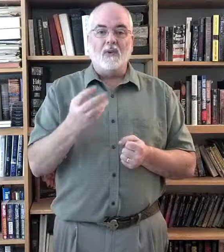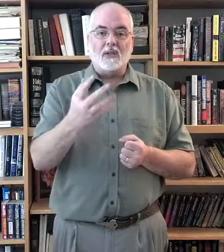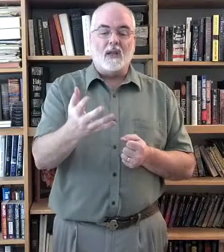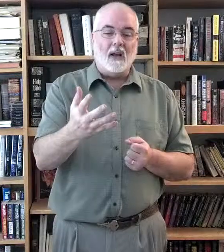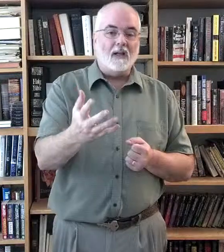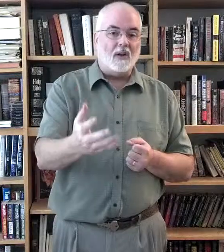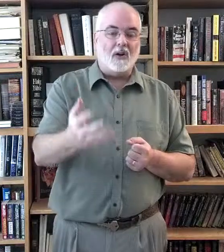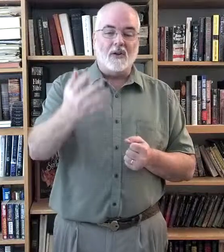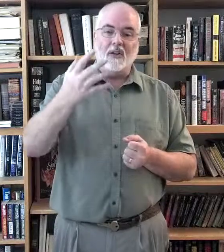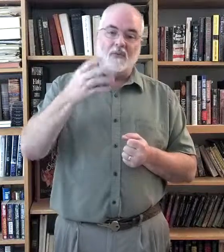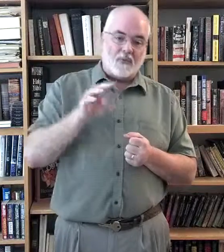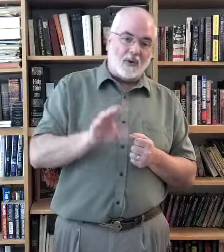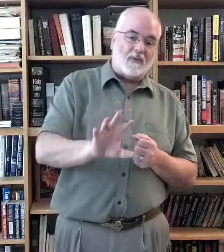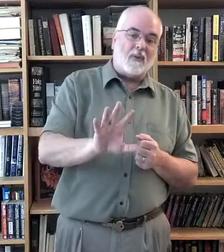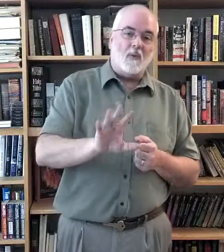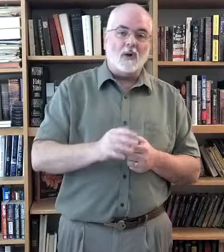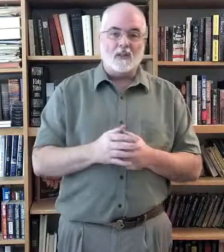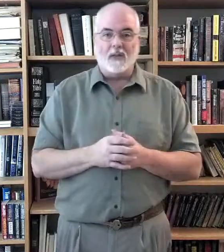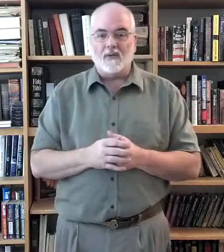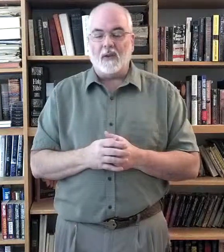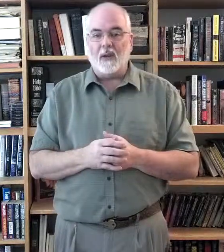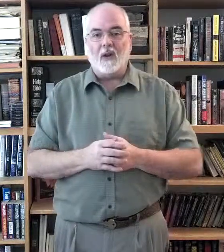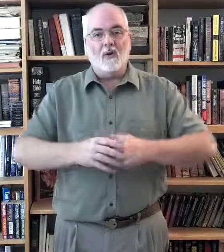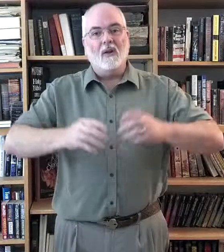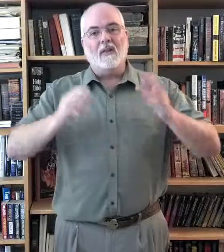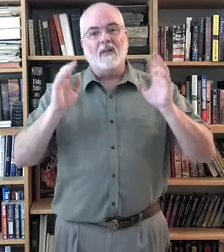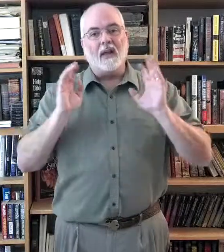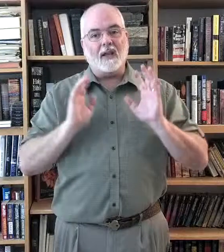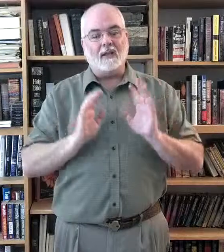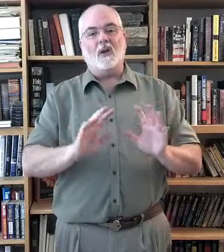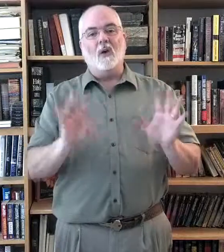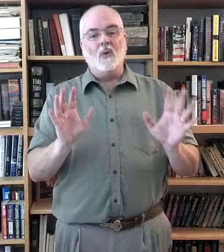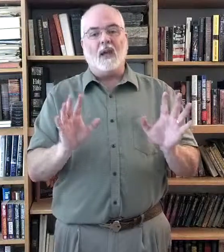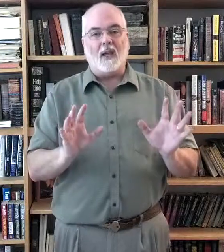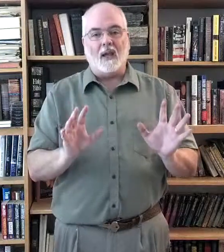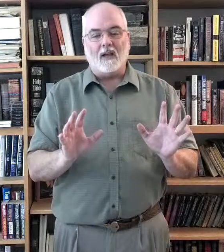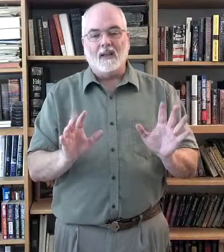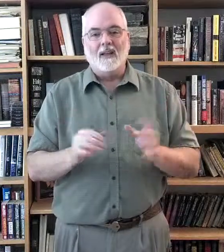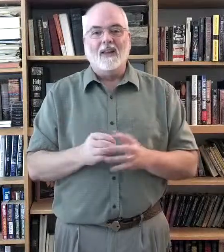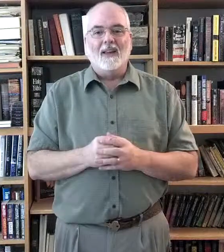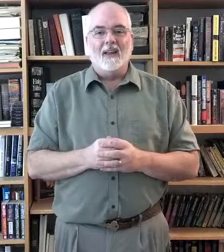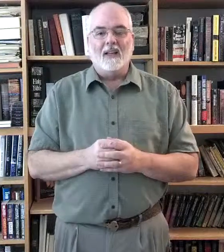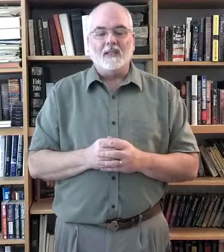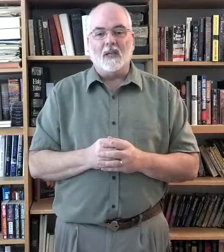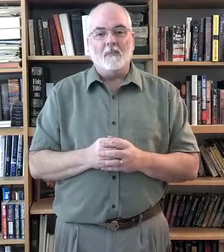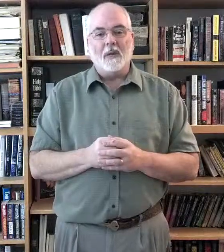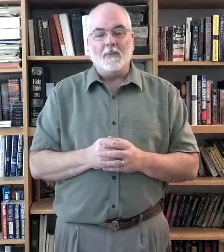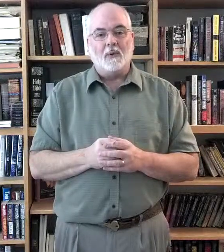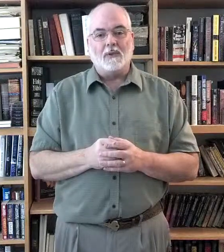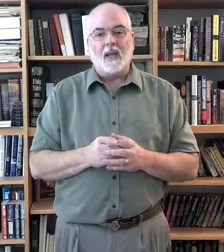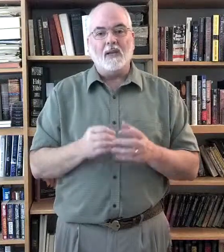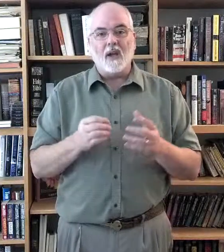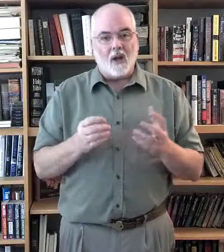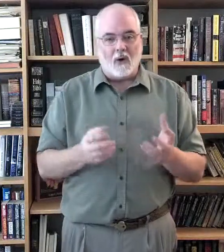signs are different from what's in the video, that is okay. Some people say y'all.